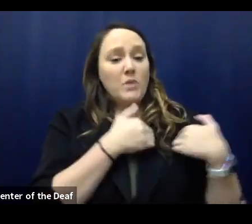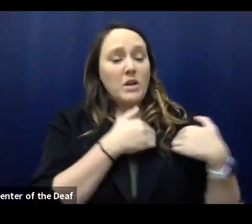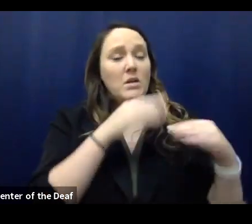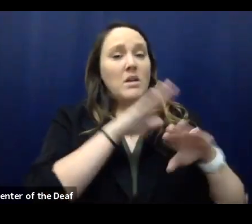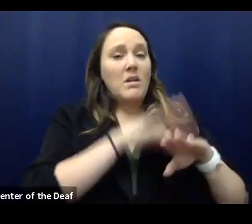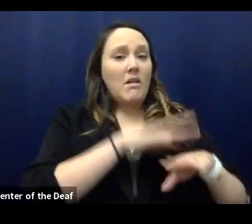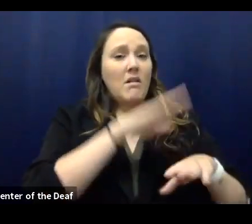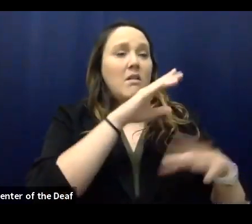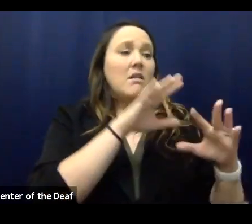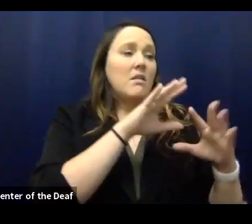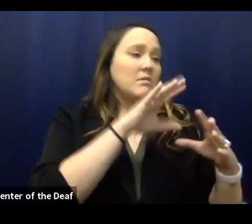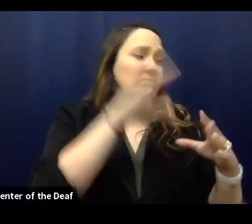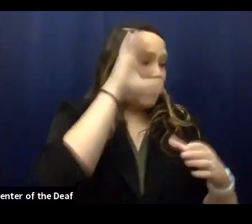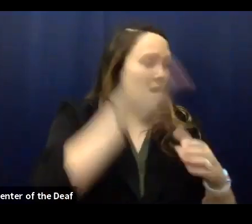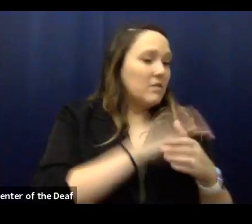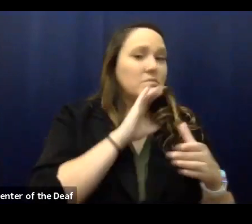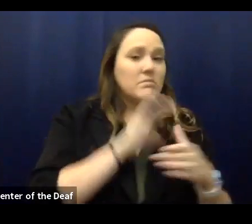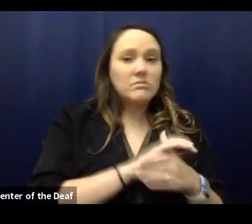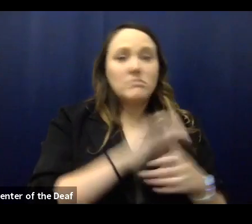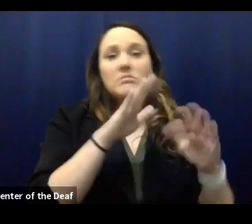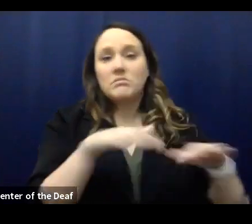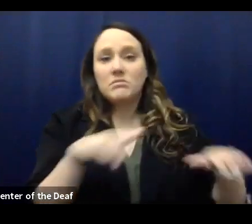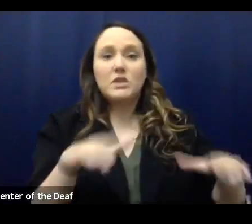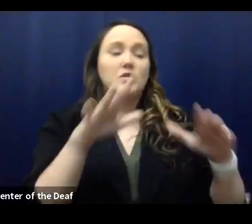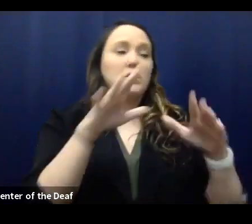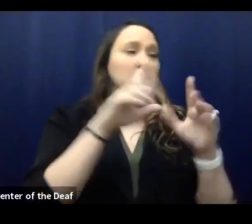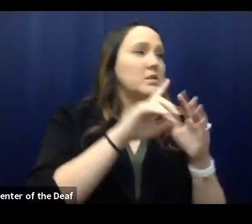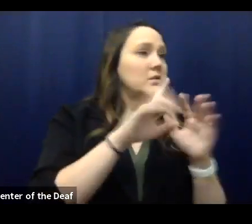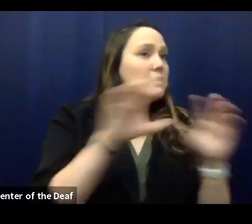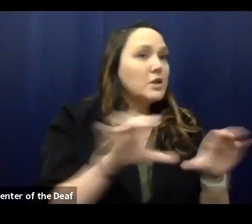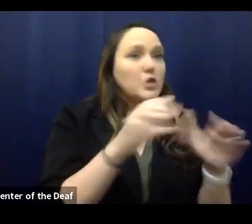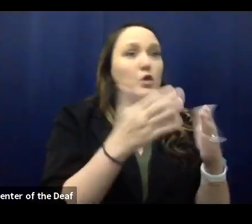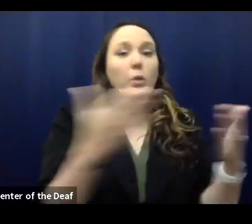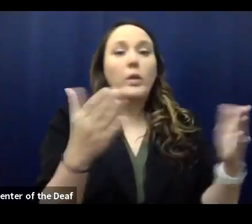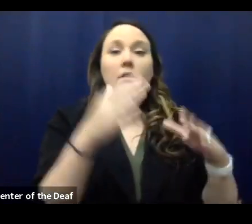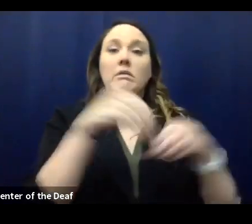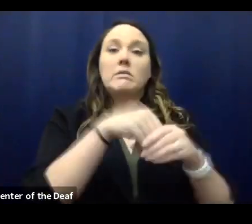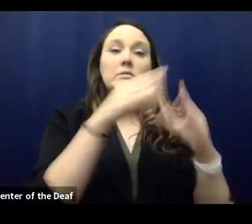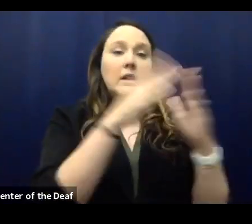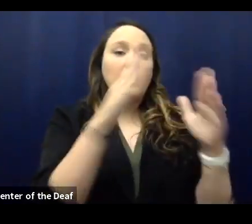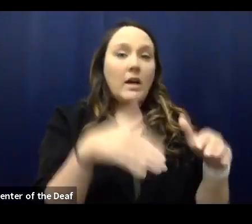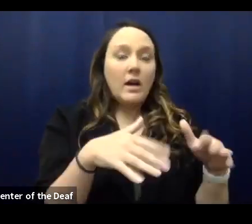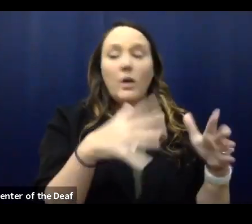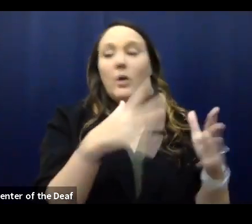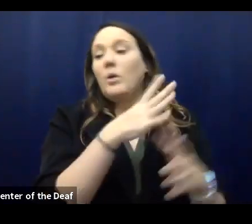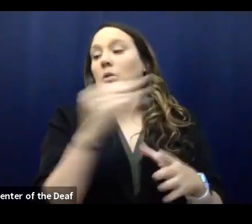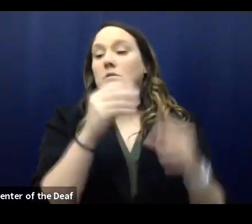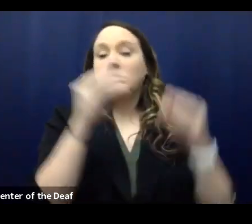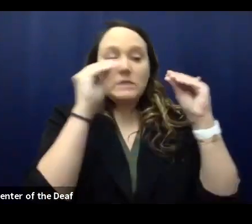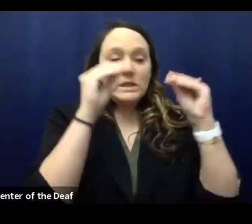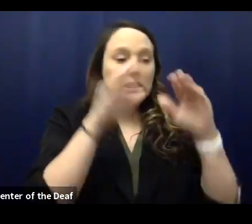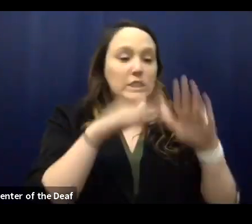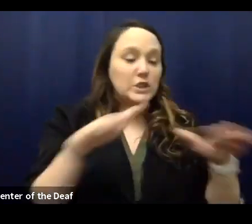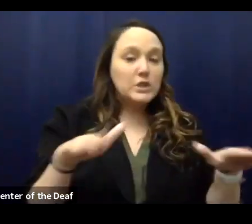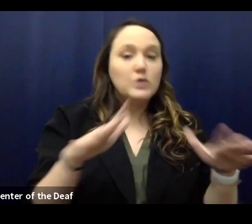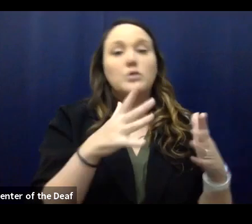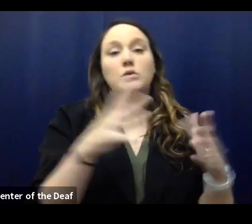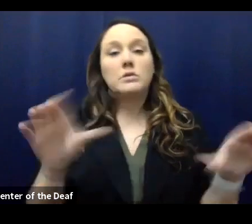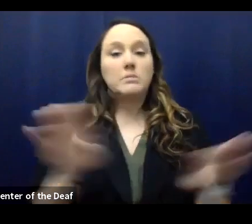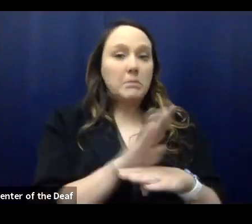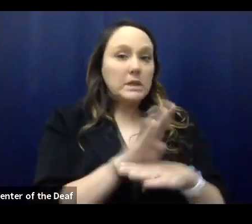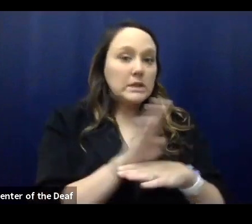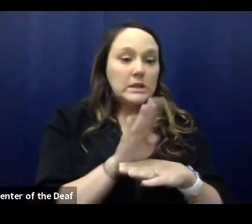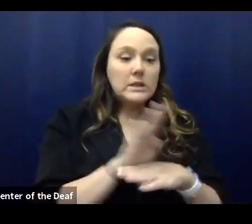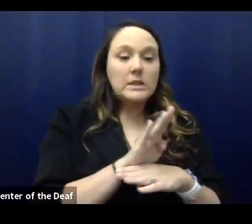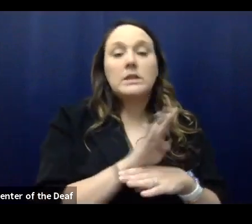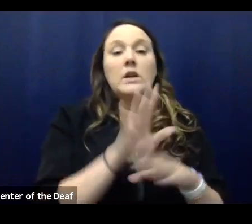and other family members to run errands, clean the house, teach their children, and keep them busy. And do all of the important things